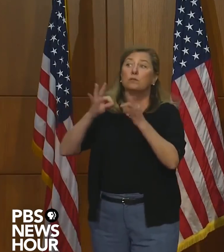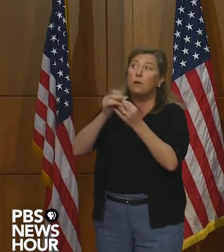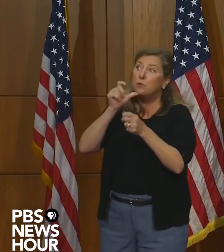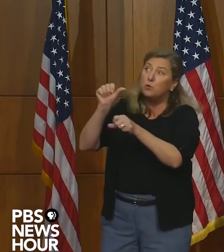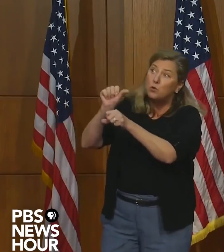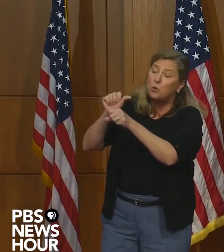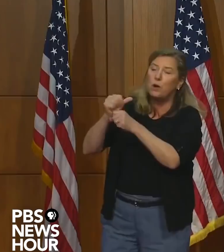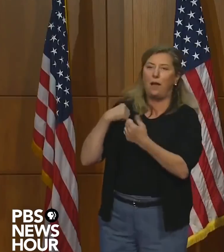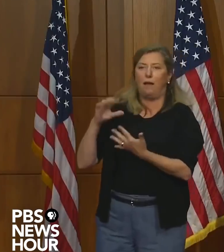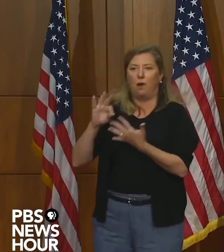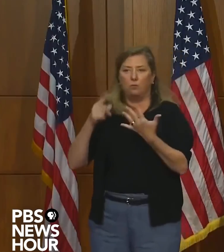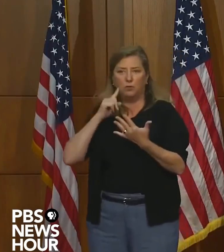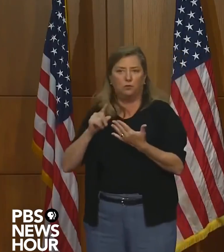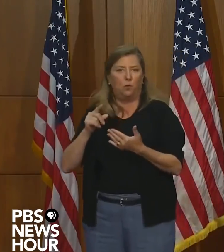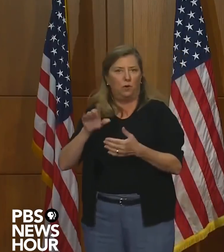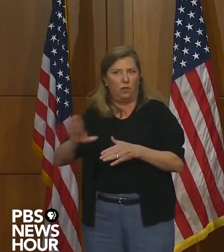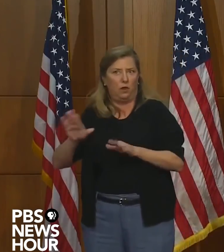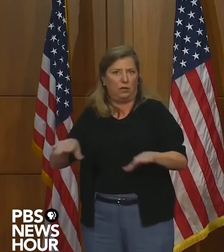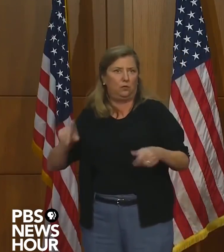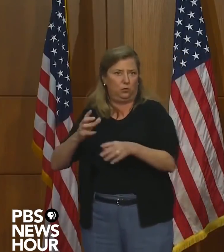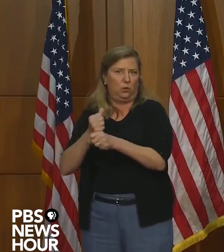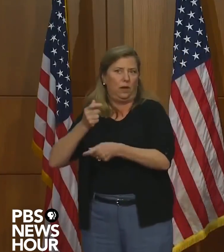options for child care. So thank you, governor.